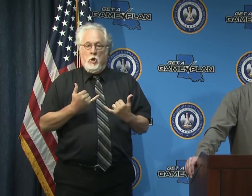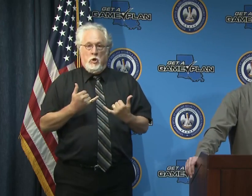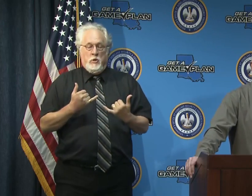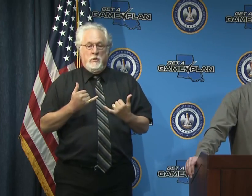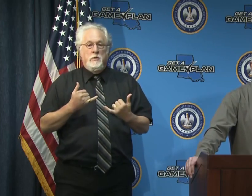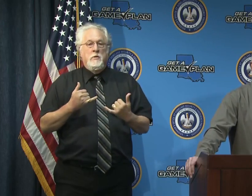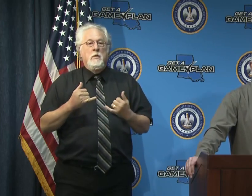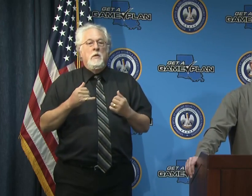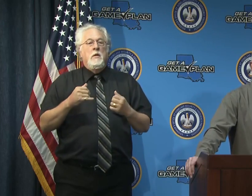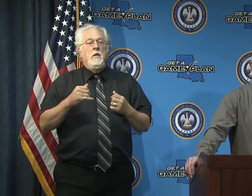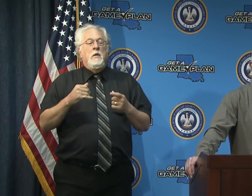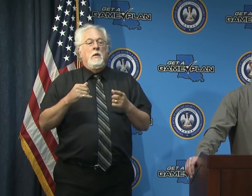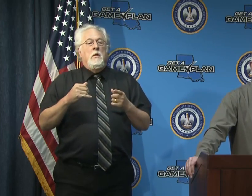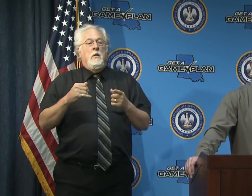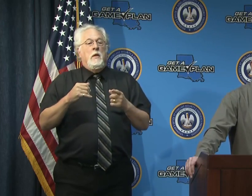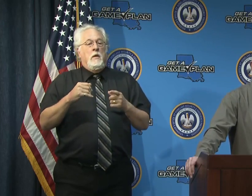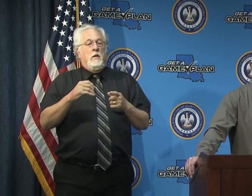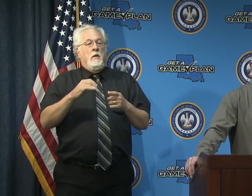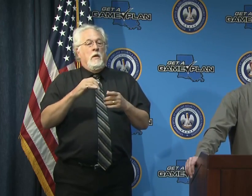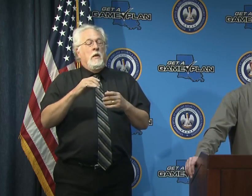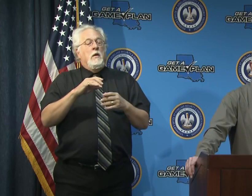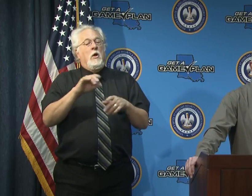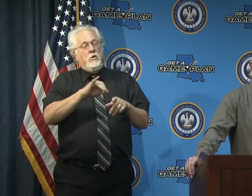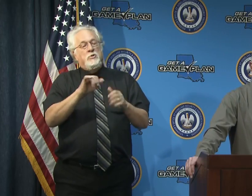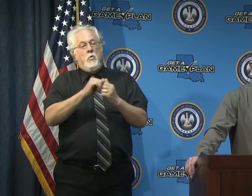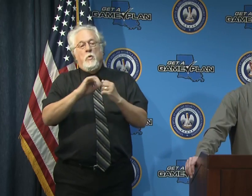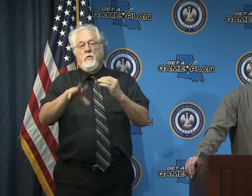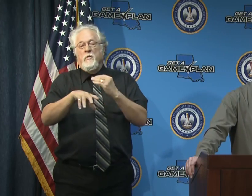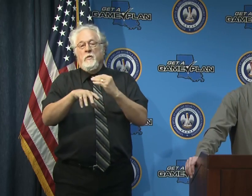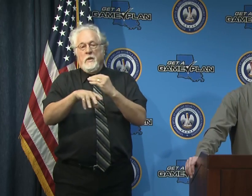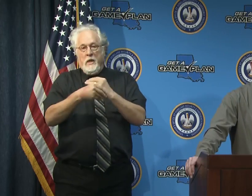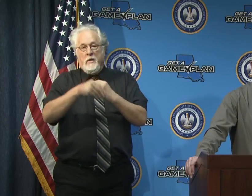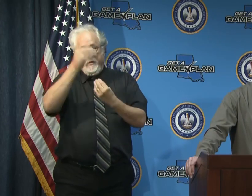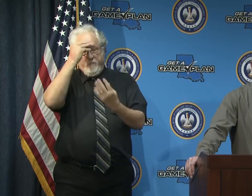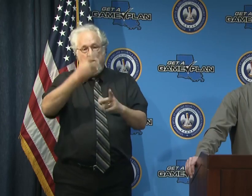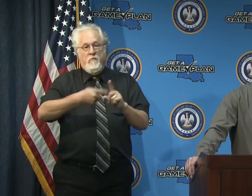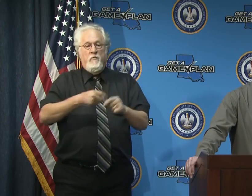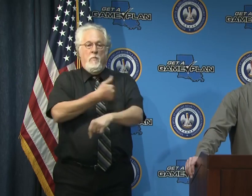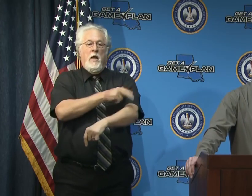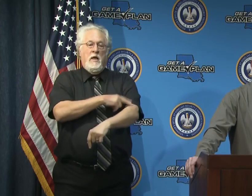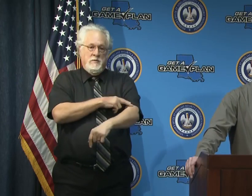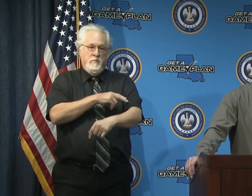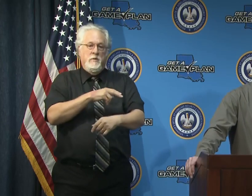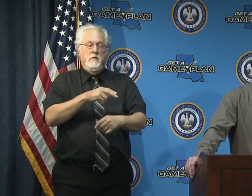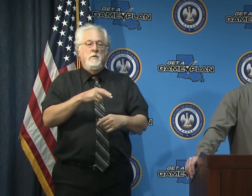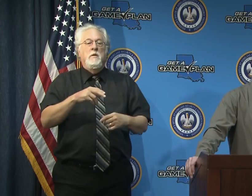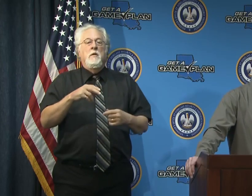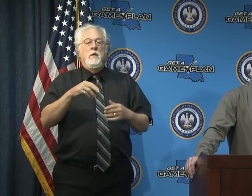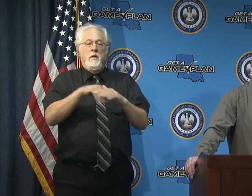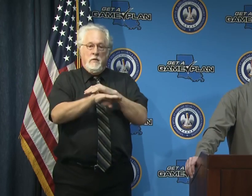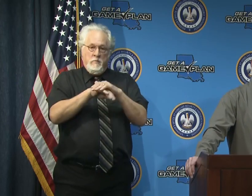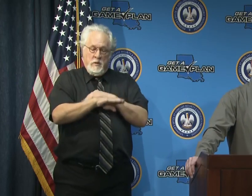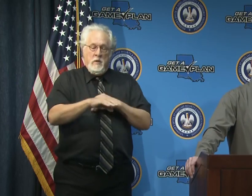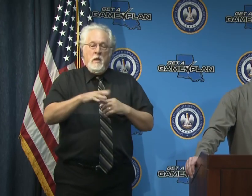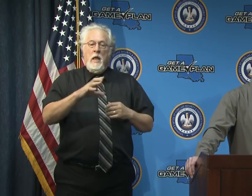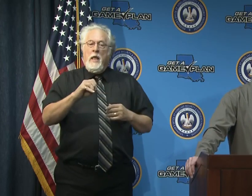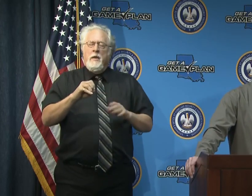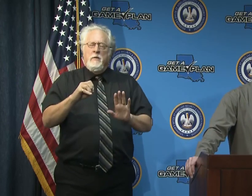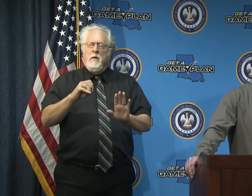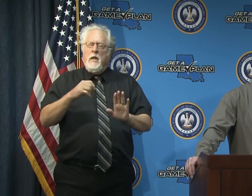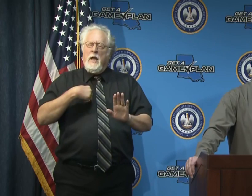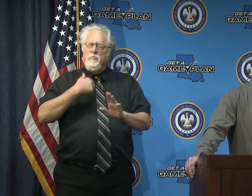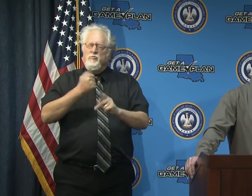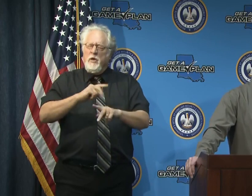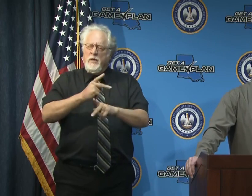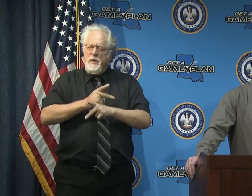in addition to the information that we gave you about hospitalizations that is that is more current i don't know and this is what i'm trying to be